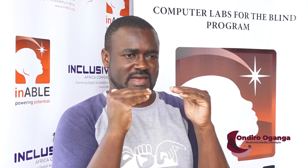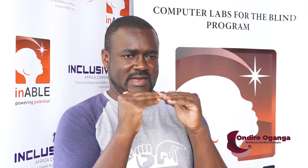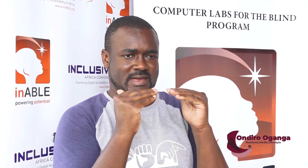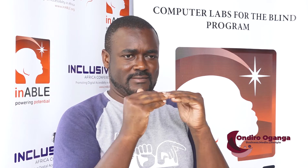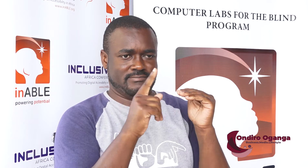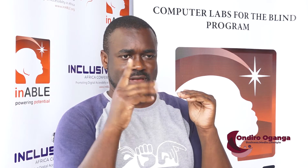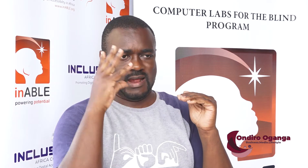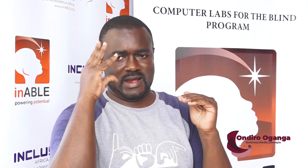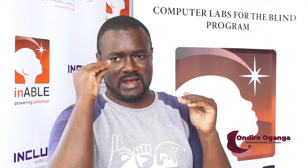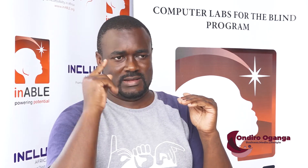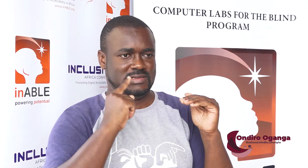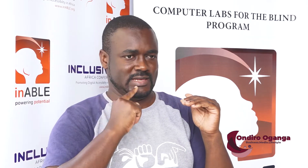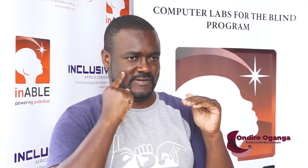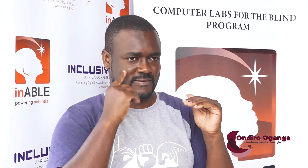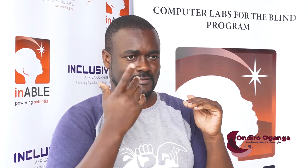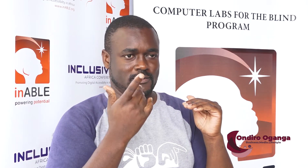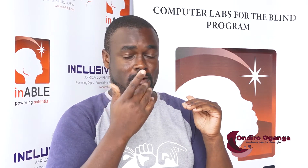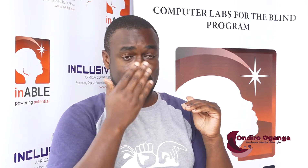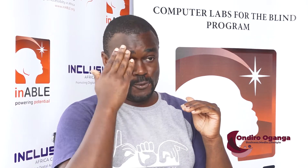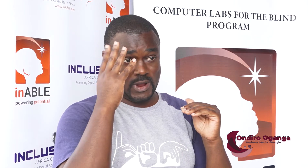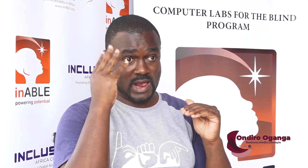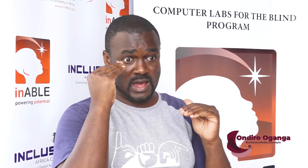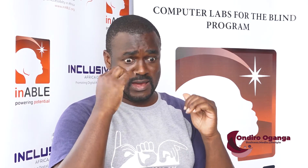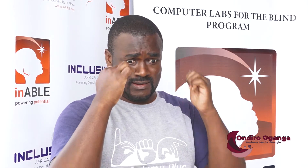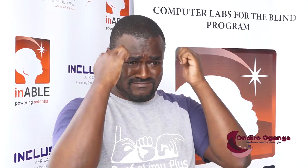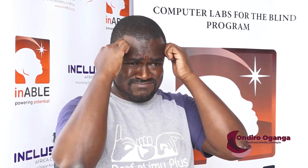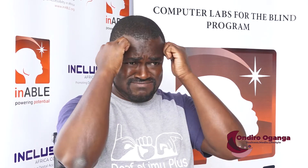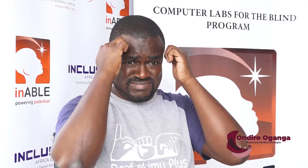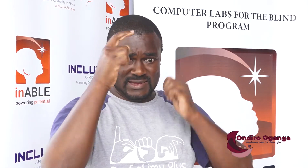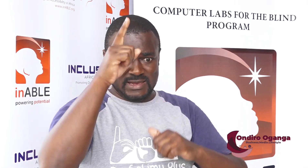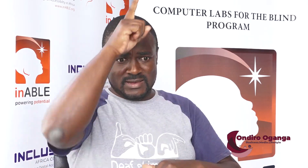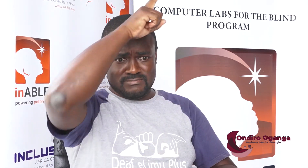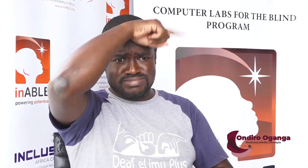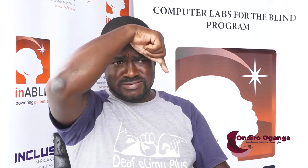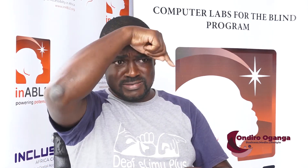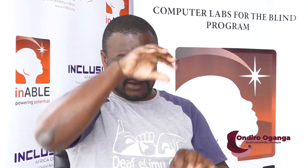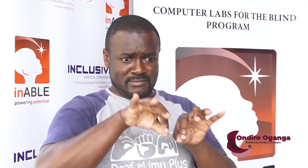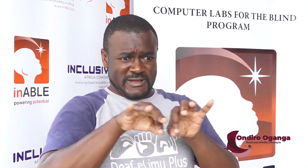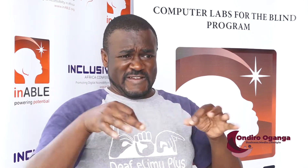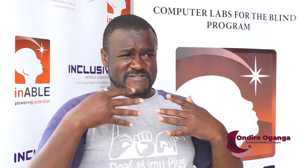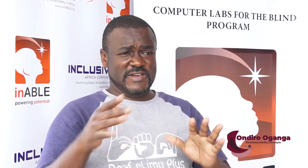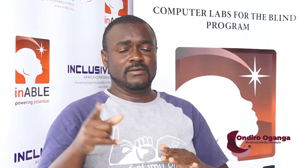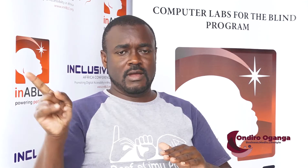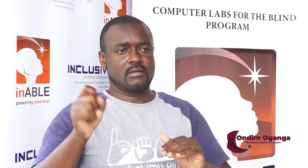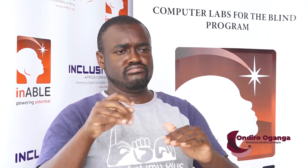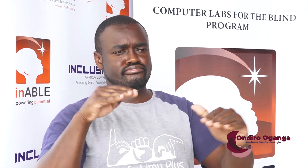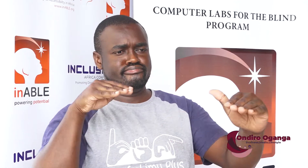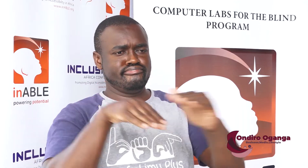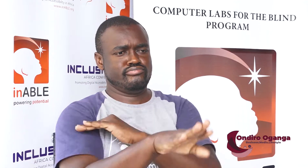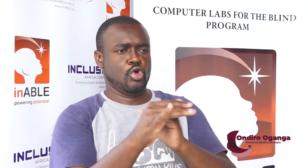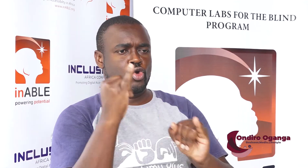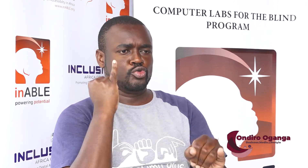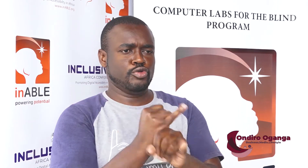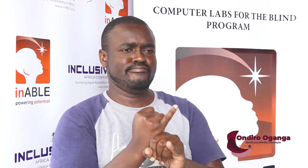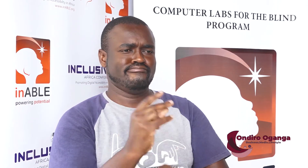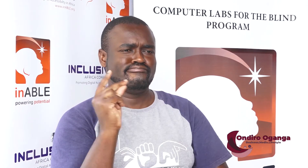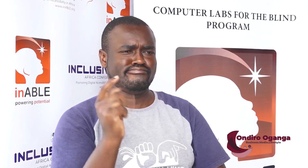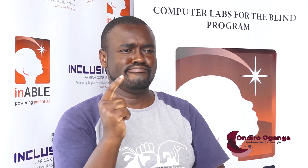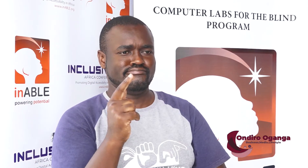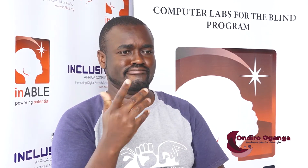equality in terms of accessibility, comparing the deaf and the hearing. Now, most of